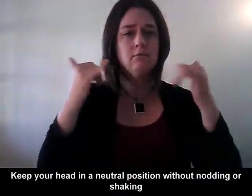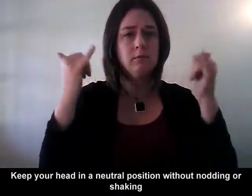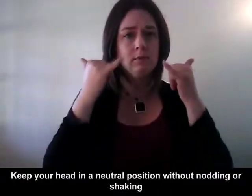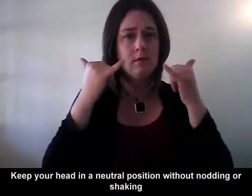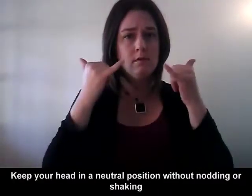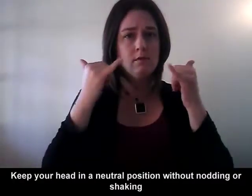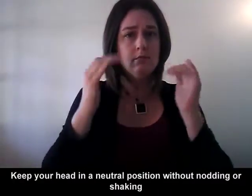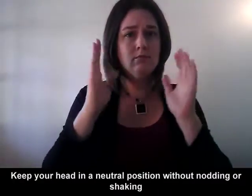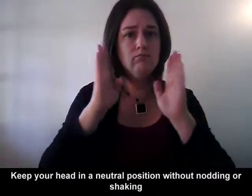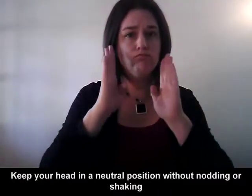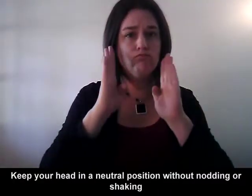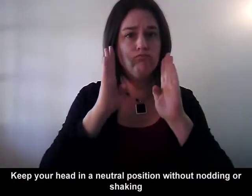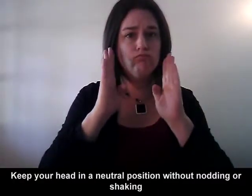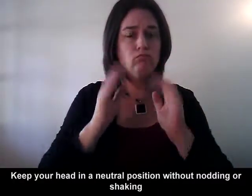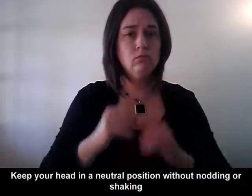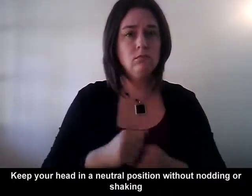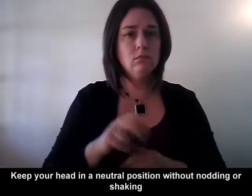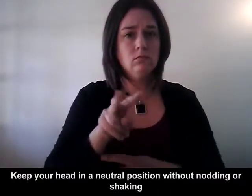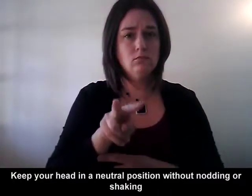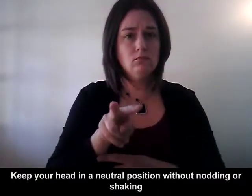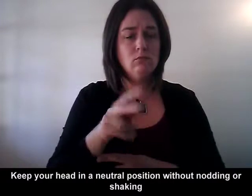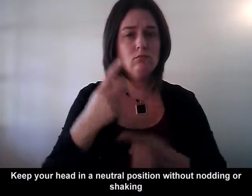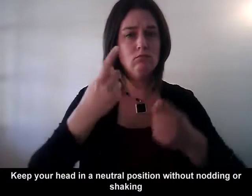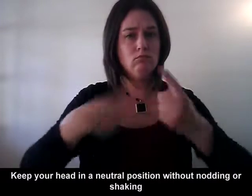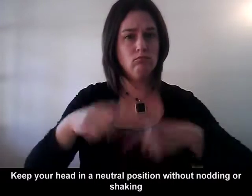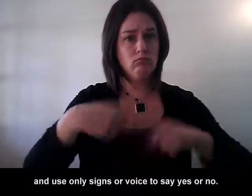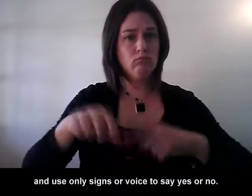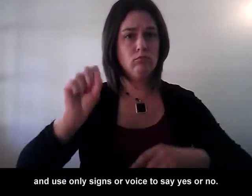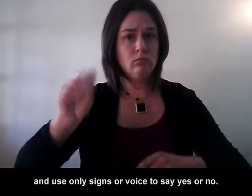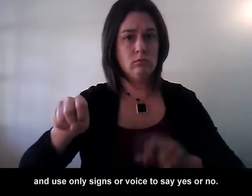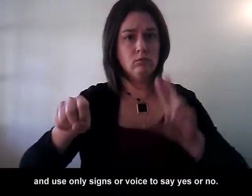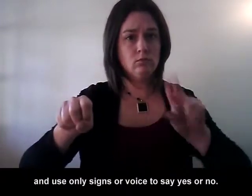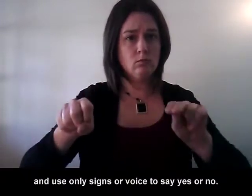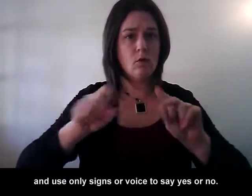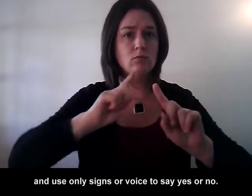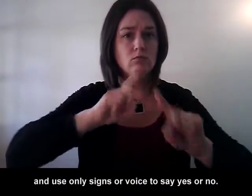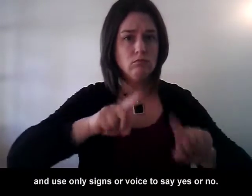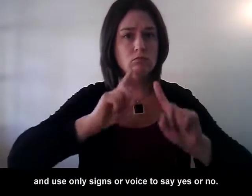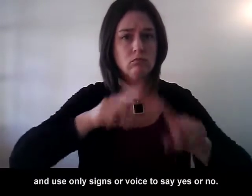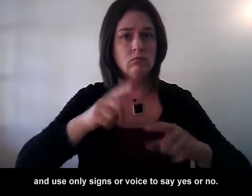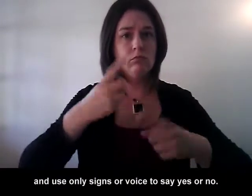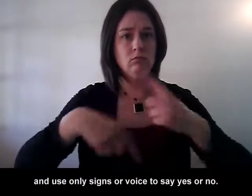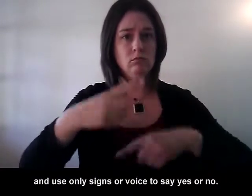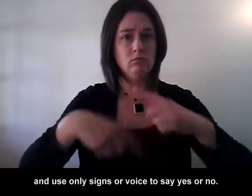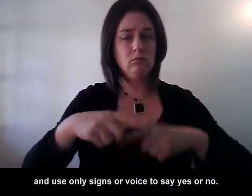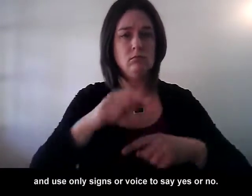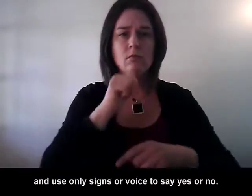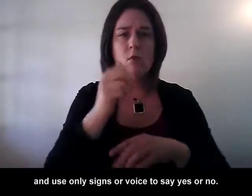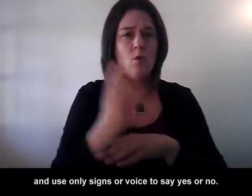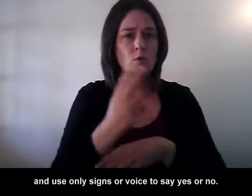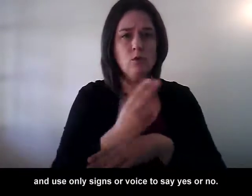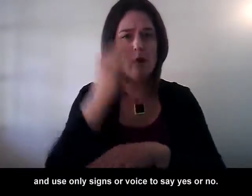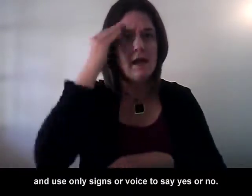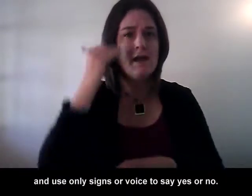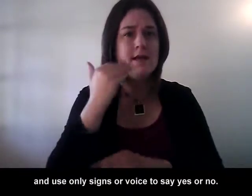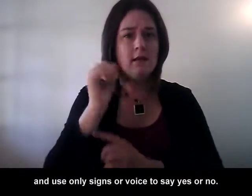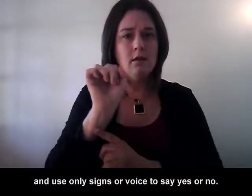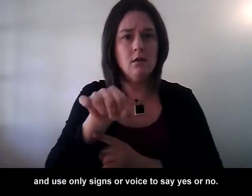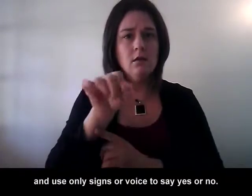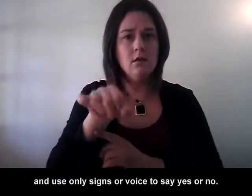Keep your head in a neutral position without nodding or shaking and use only signs or voice to say yes or no.